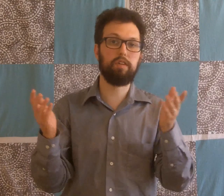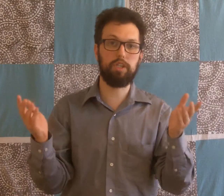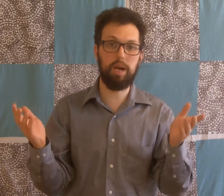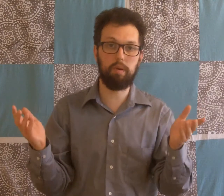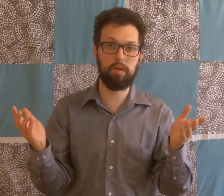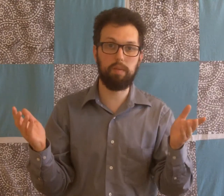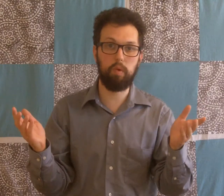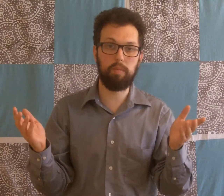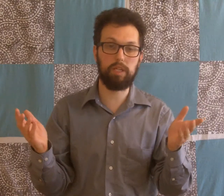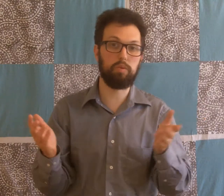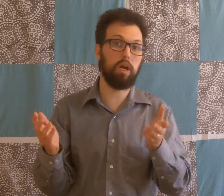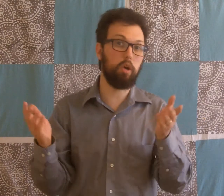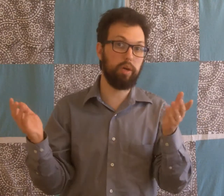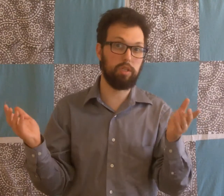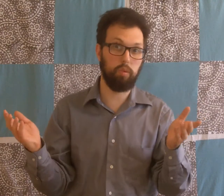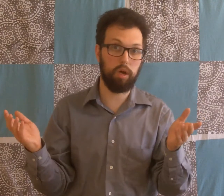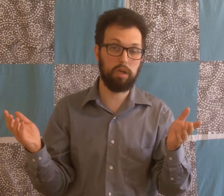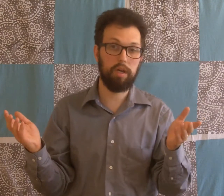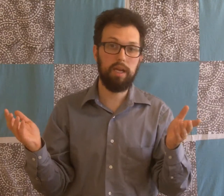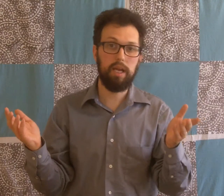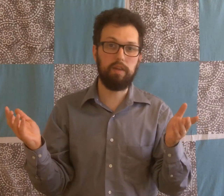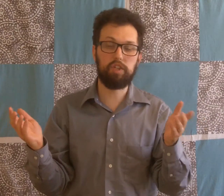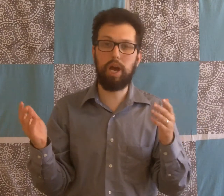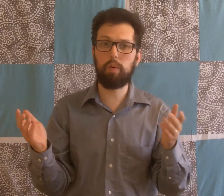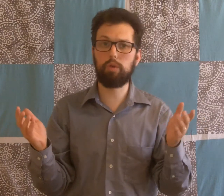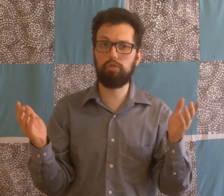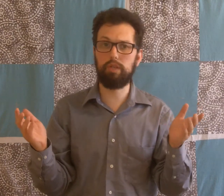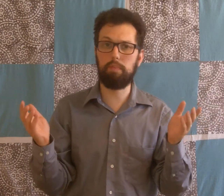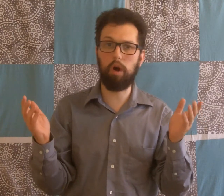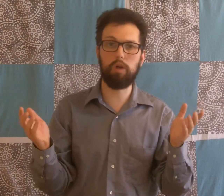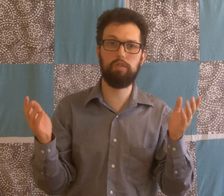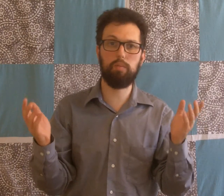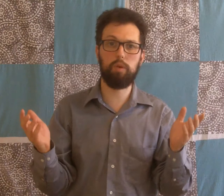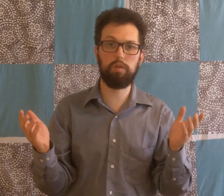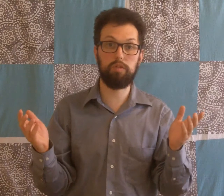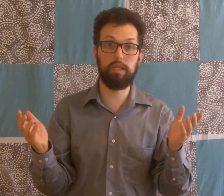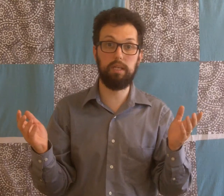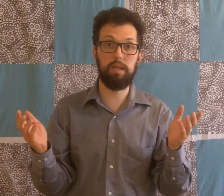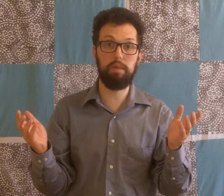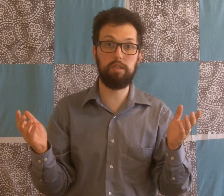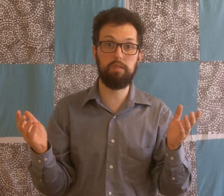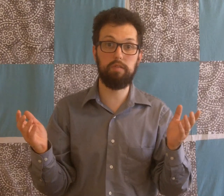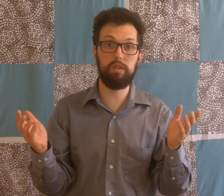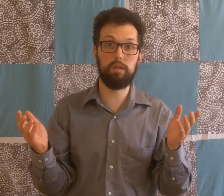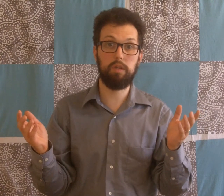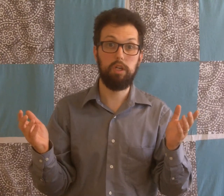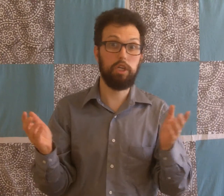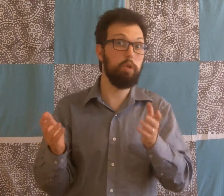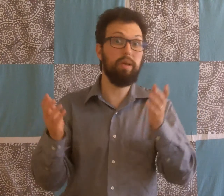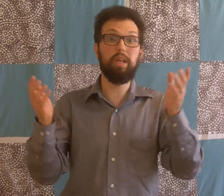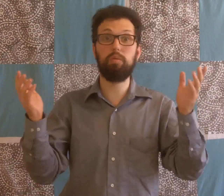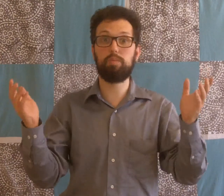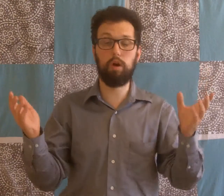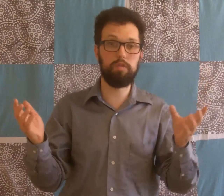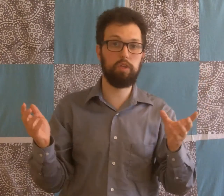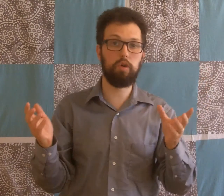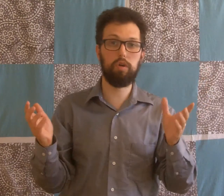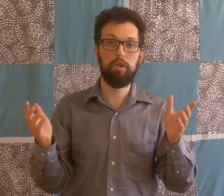to shower anymore because we're not going to work. If showering was really part of your morning routine and made you feel human and was part of your